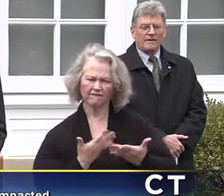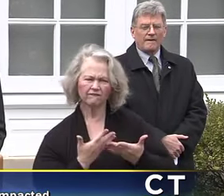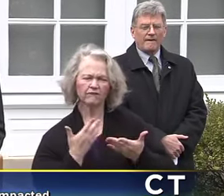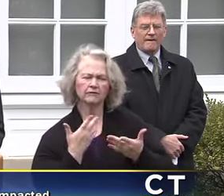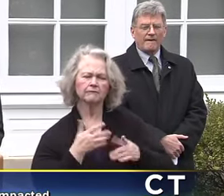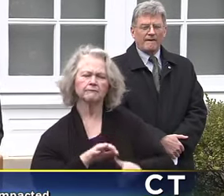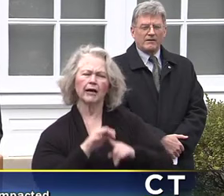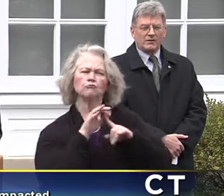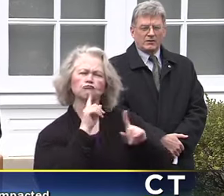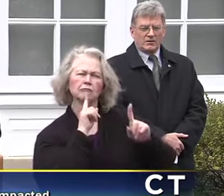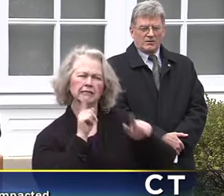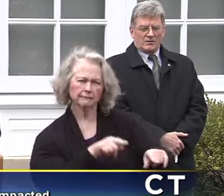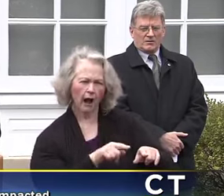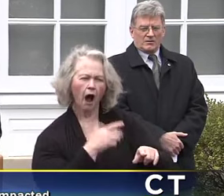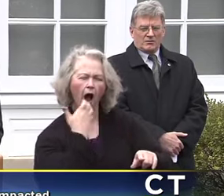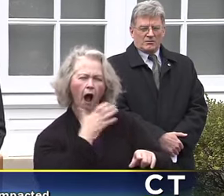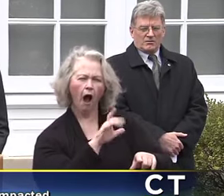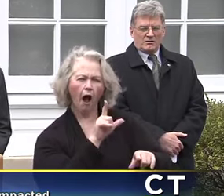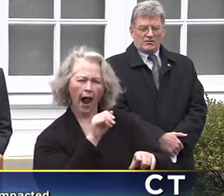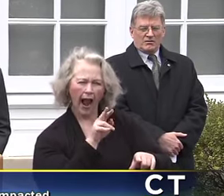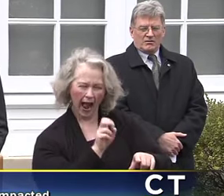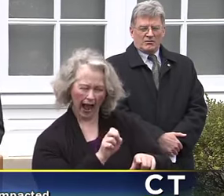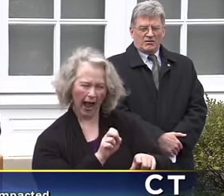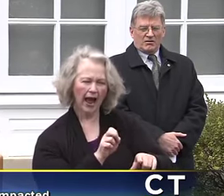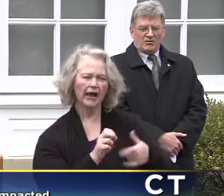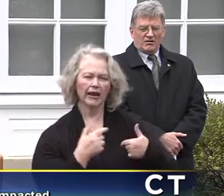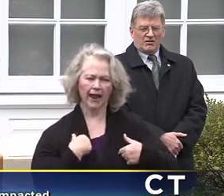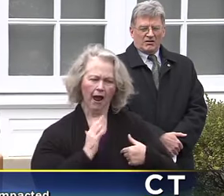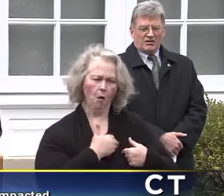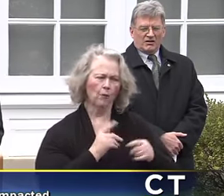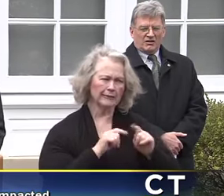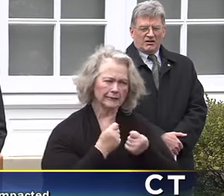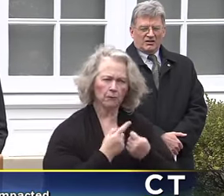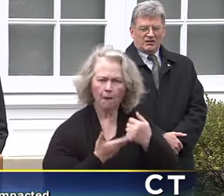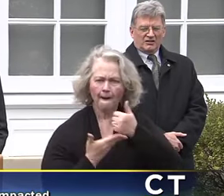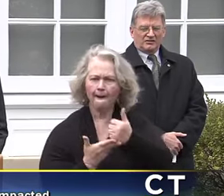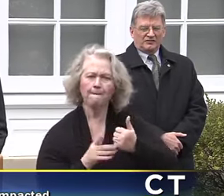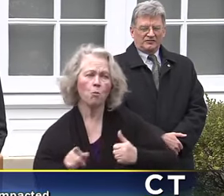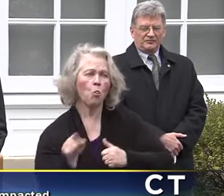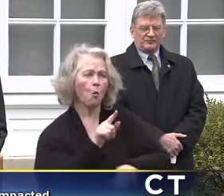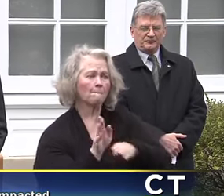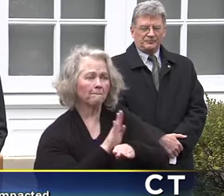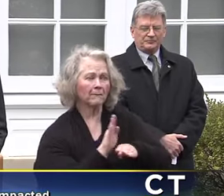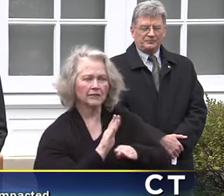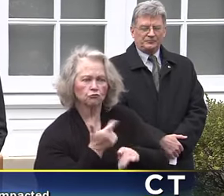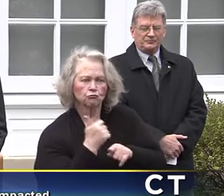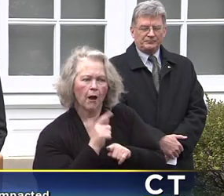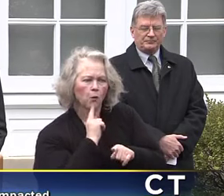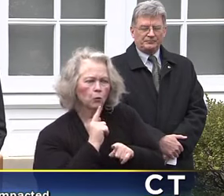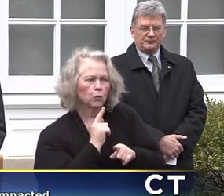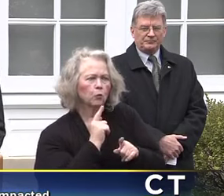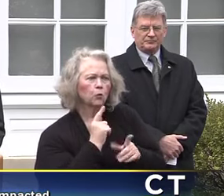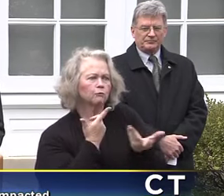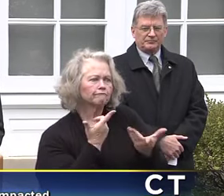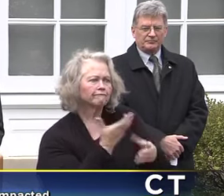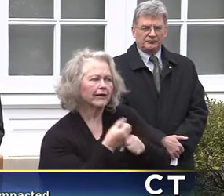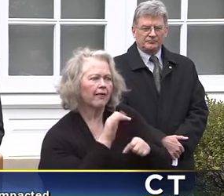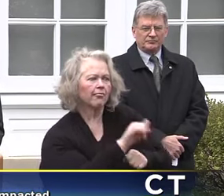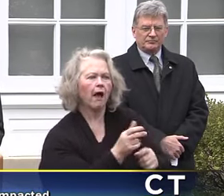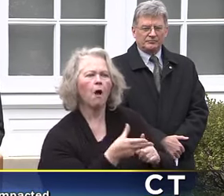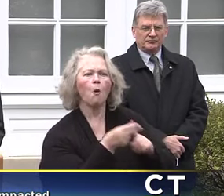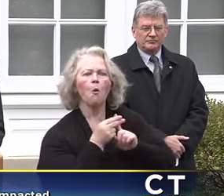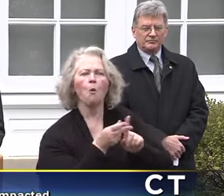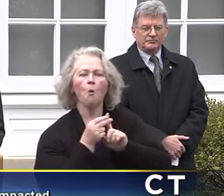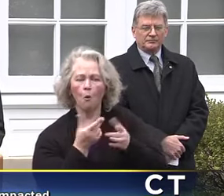in particular. There is a hotline and we have repositioned our team to help businesses that are looking to access those loans or have any other questions.